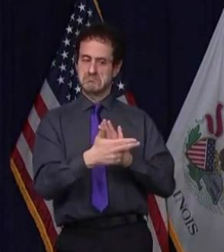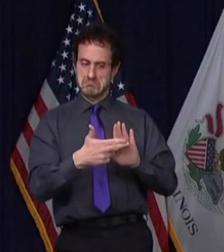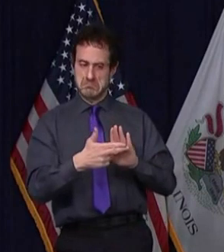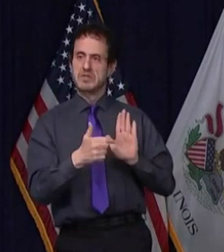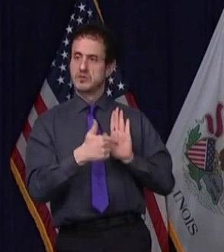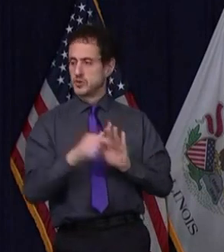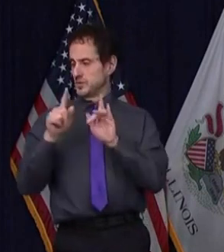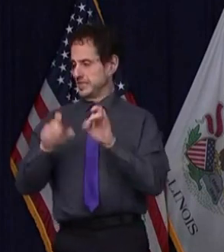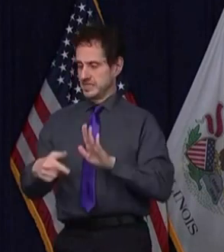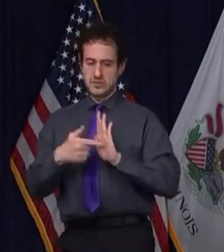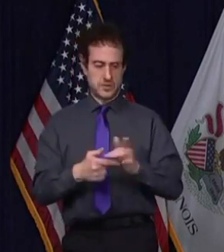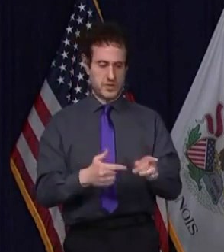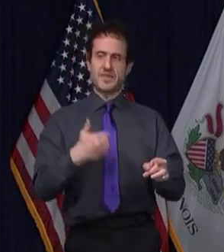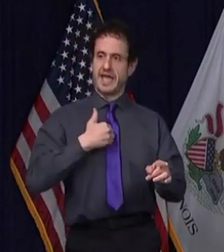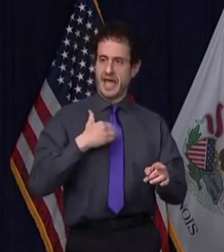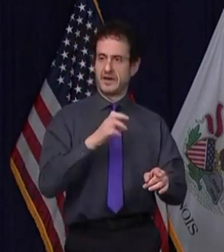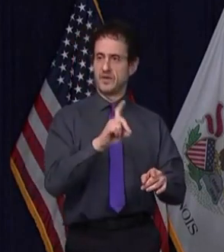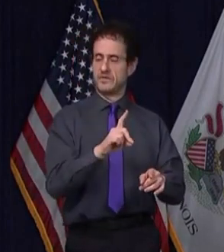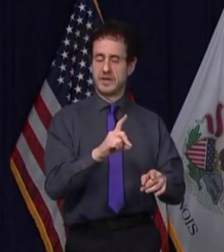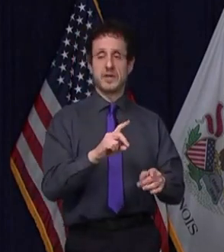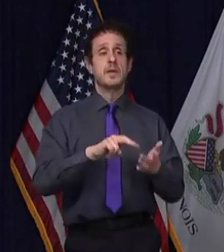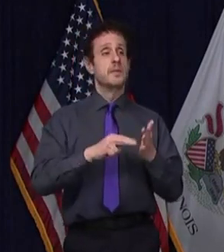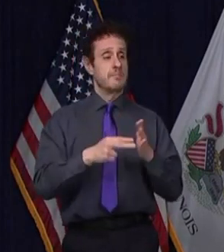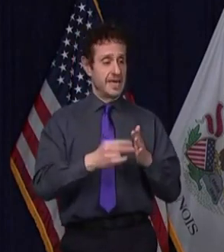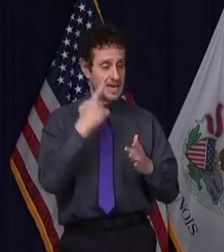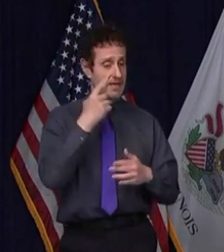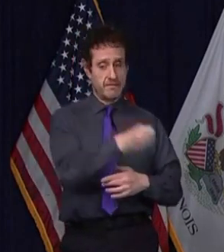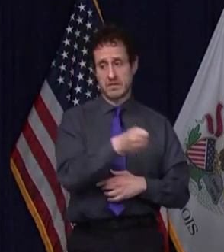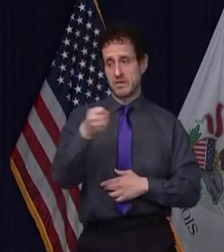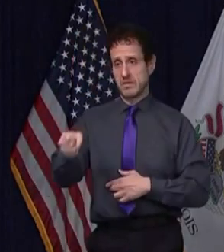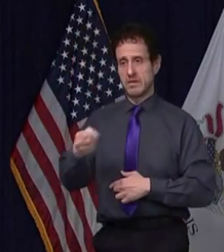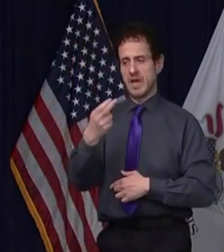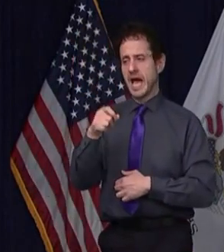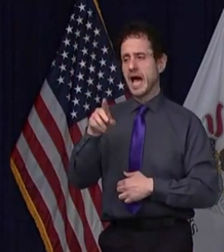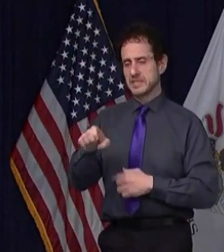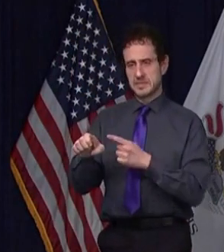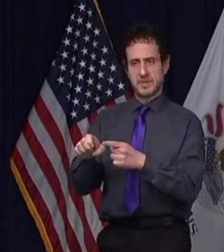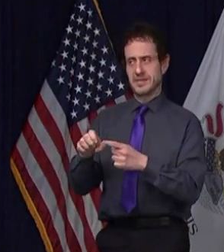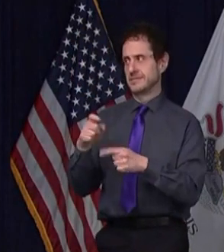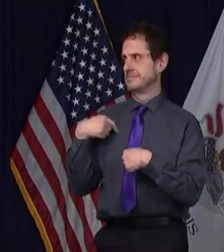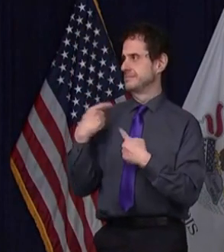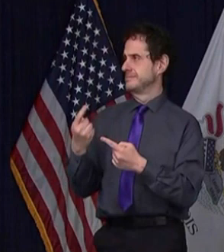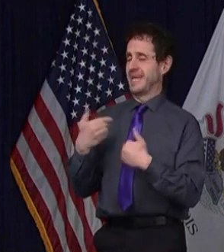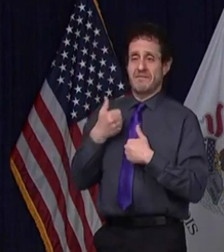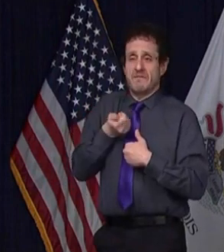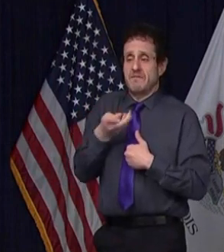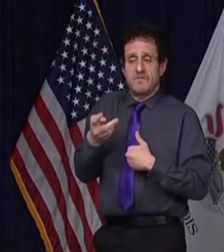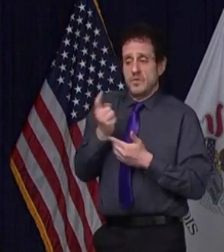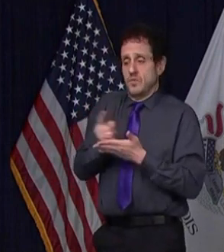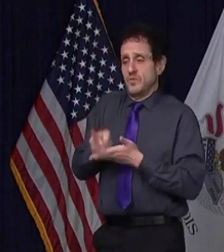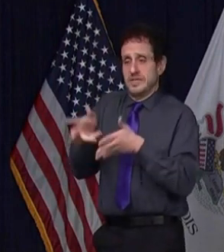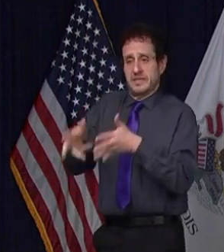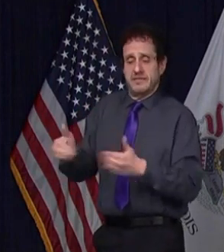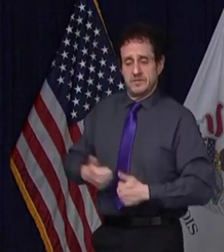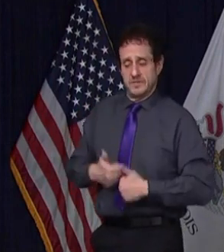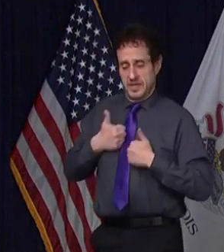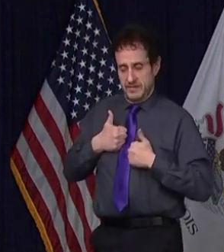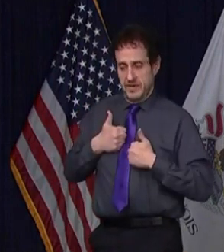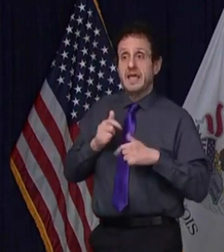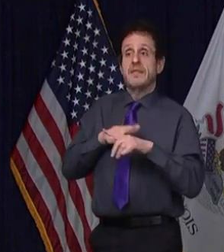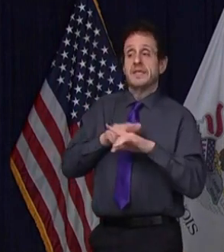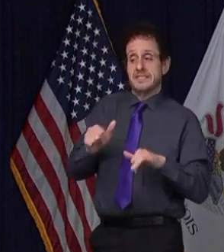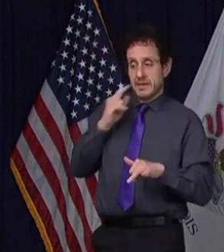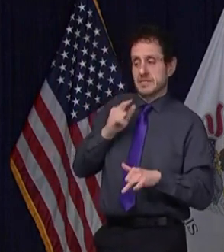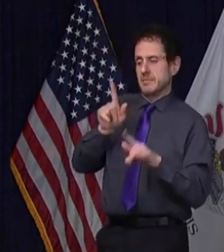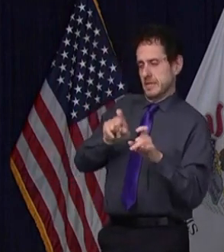that if you were in hospice and had already been given a few weeks to live and then you also